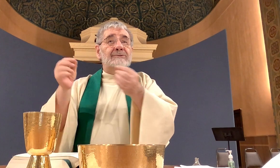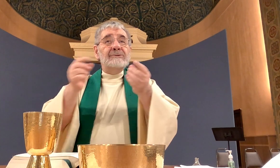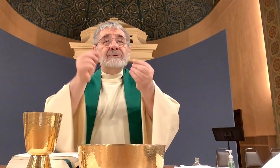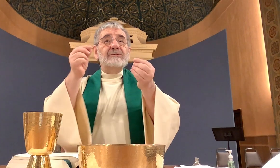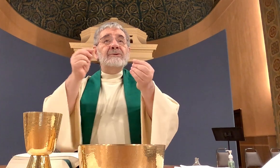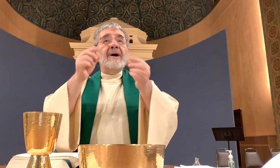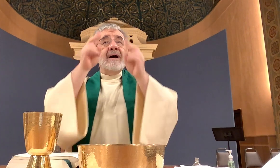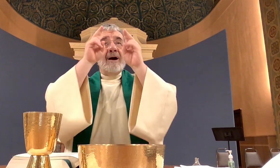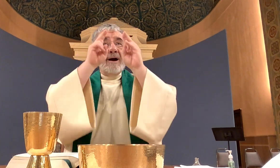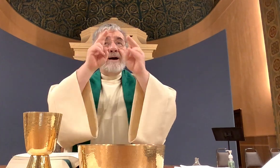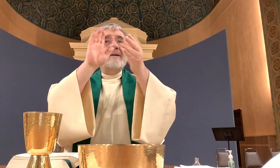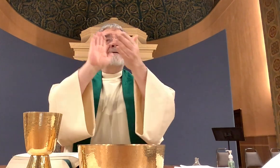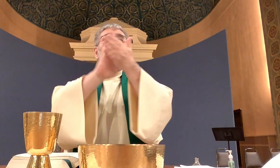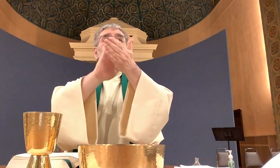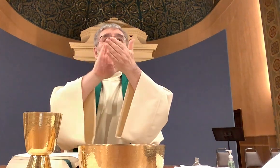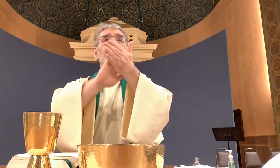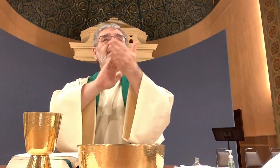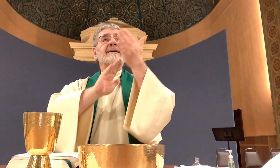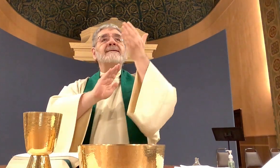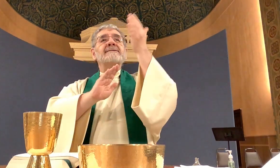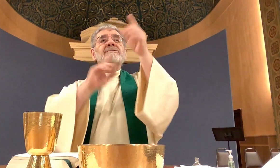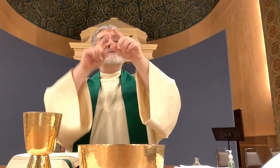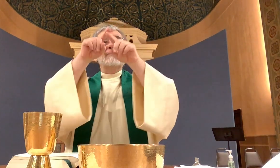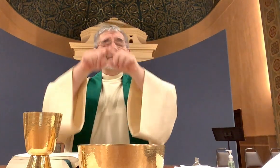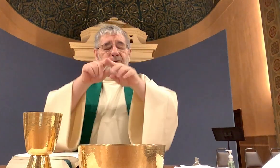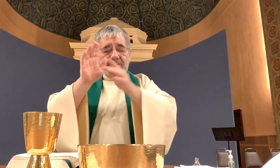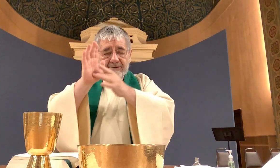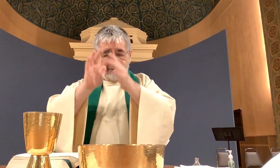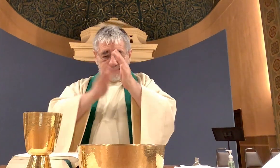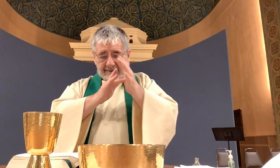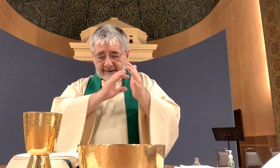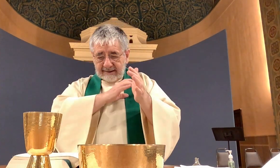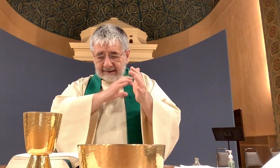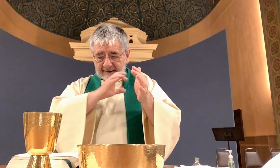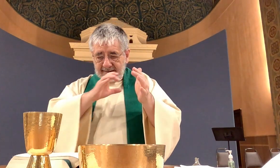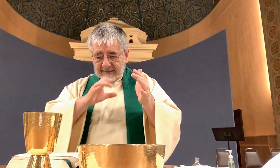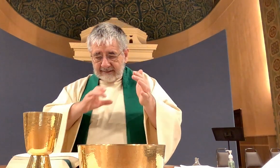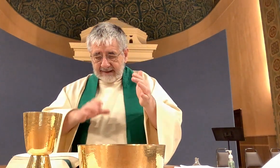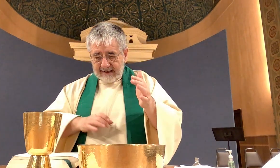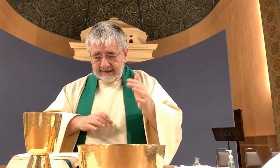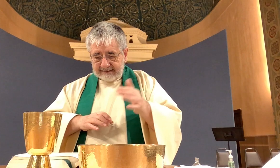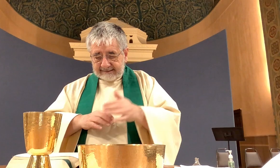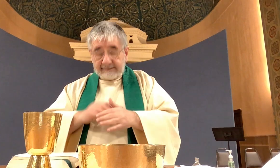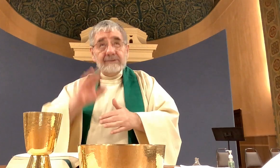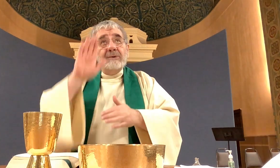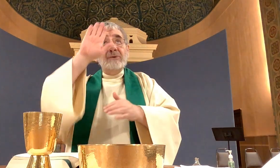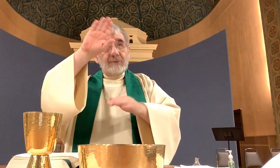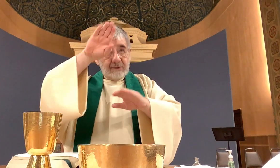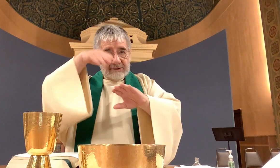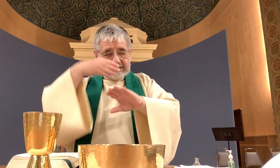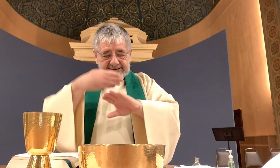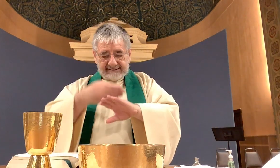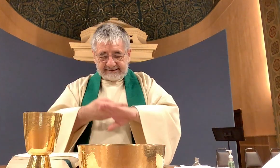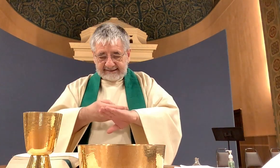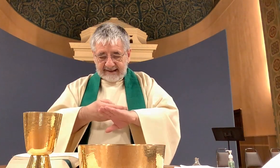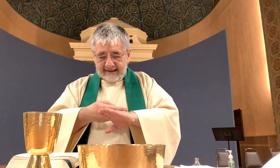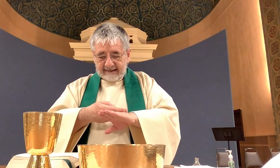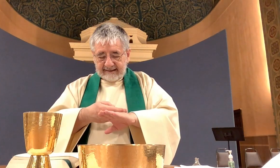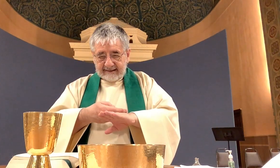that we may merit to be co-heirs to eternal life and may praise you and glorify you through your son jesus christ our